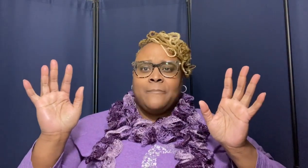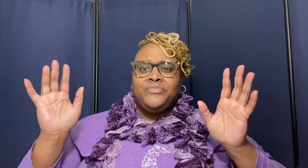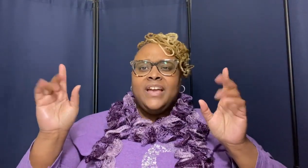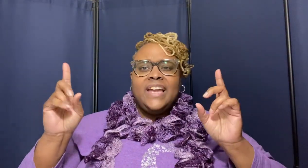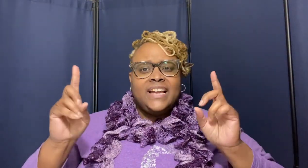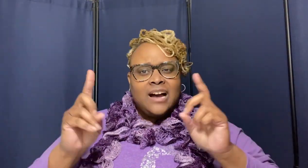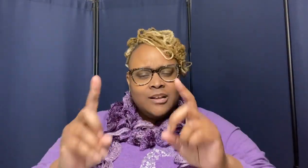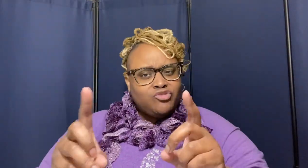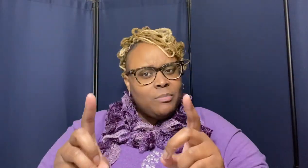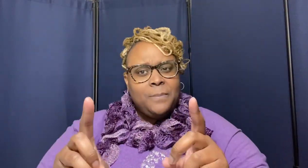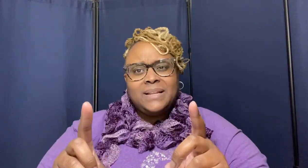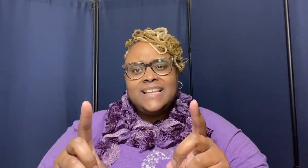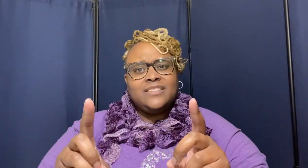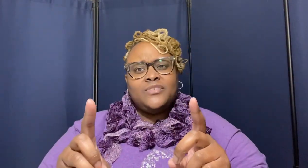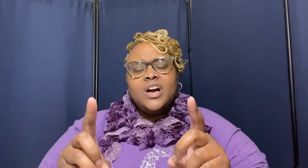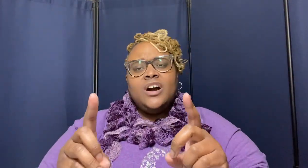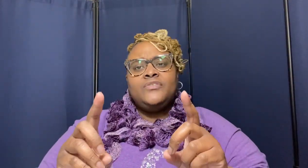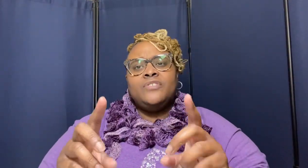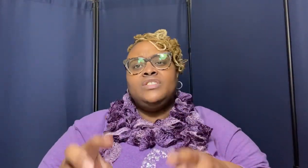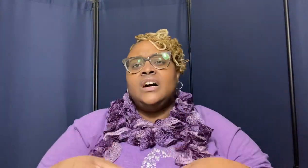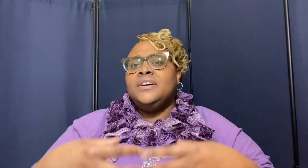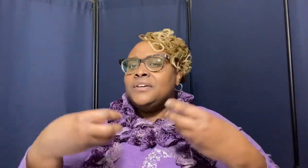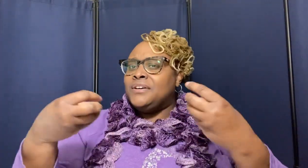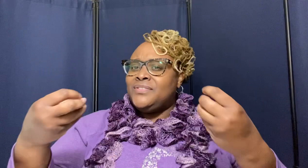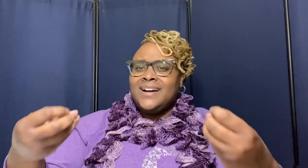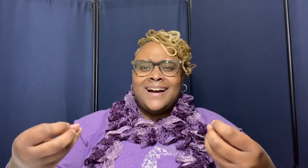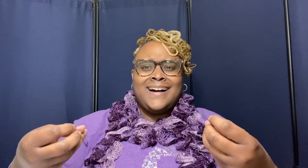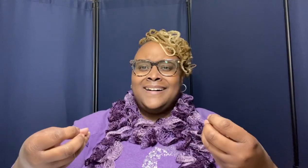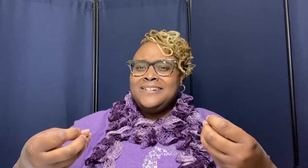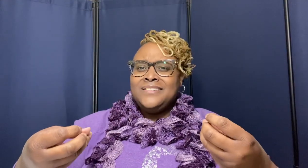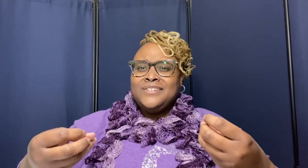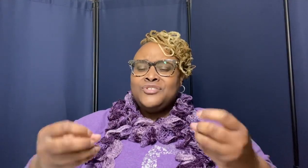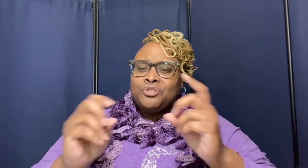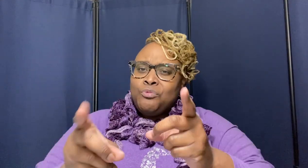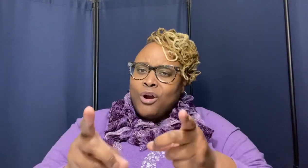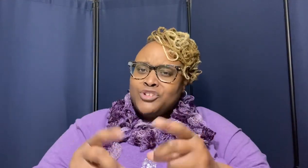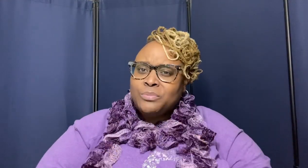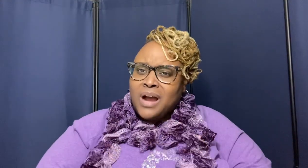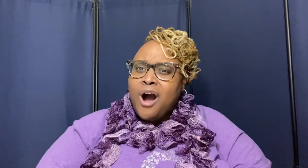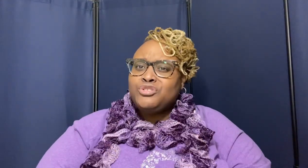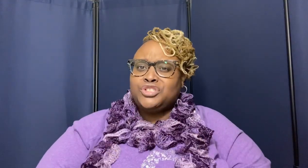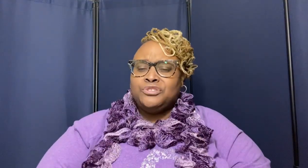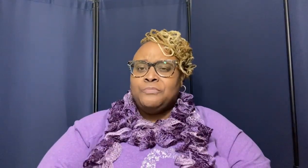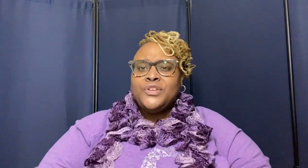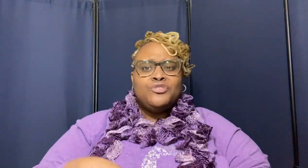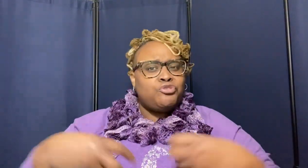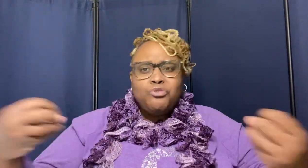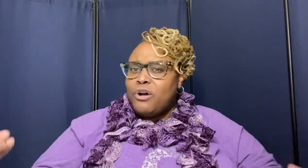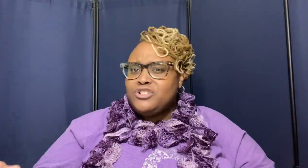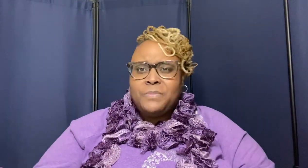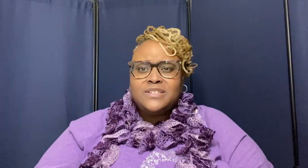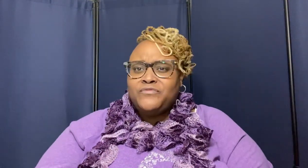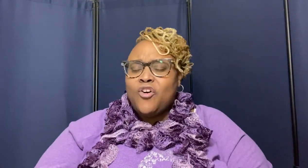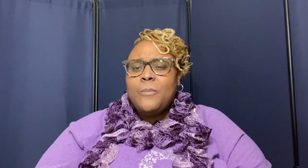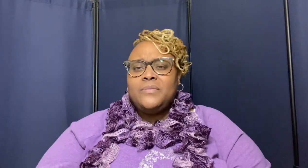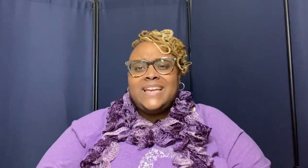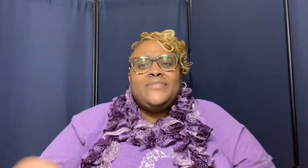it comes from a place of of love huh true worship costs you true worship is a form of giving